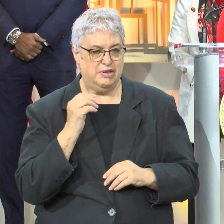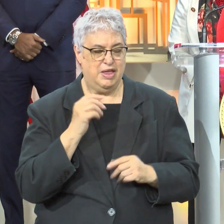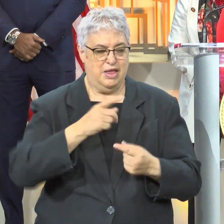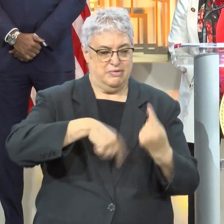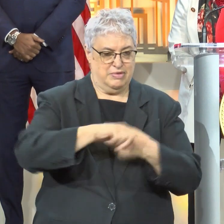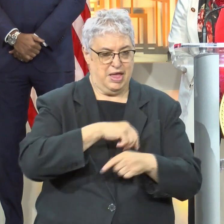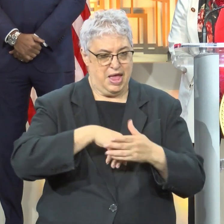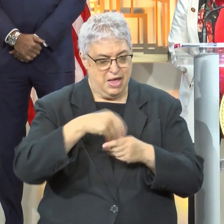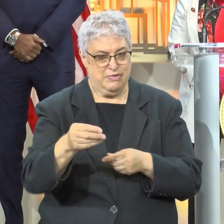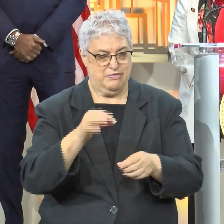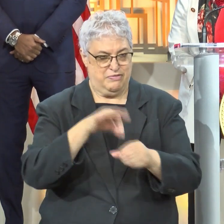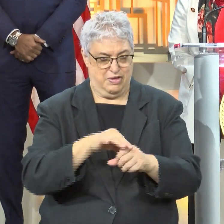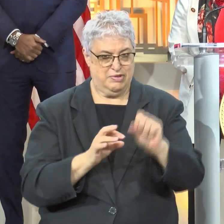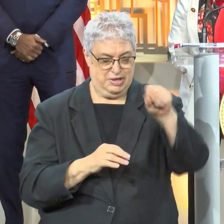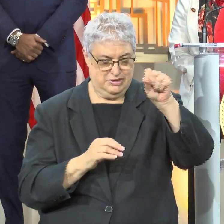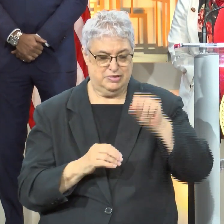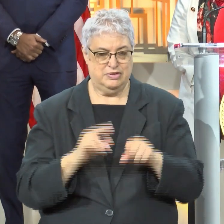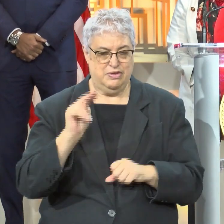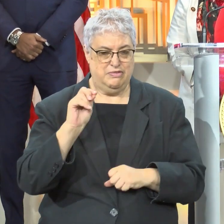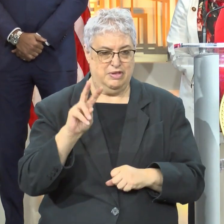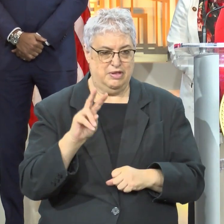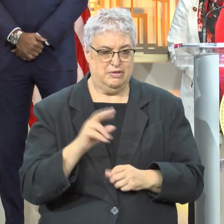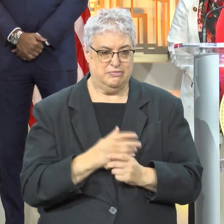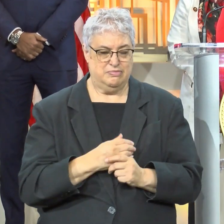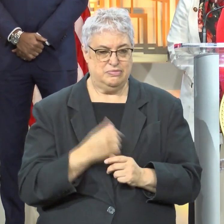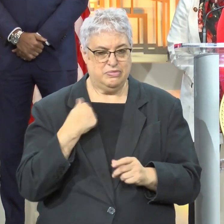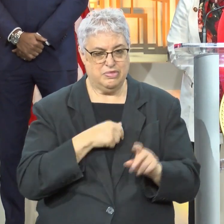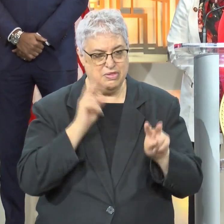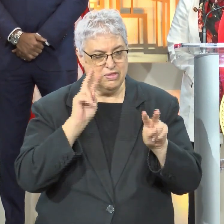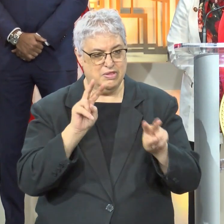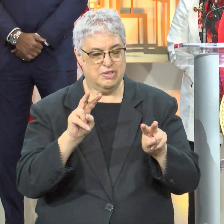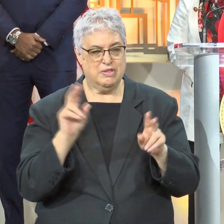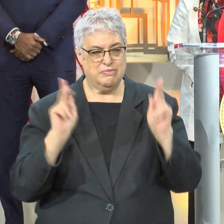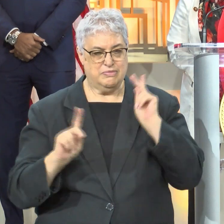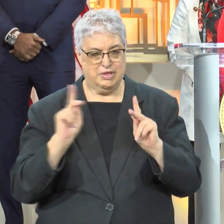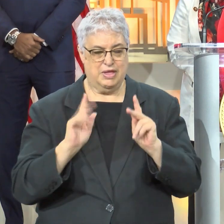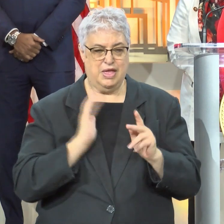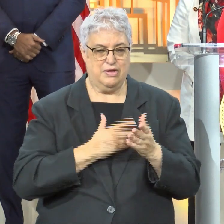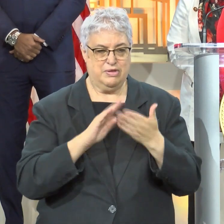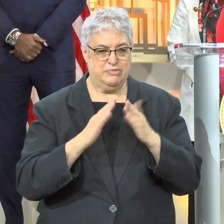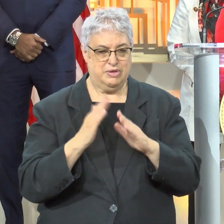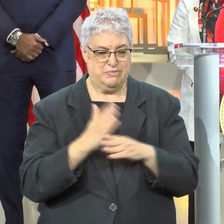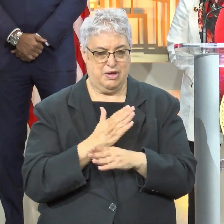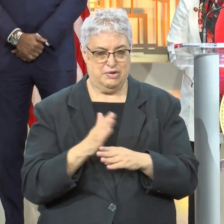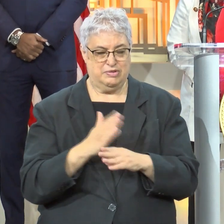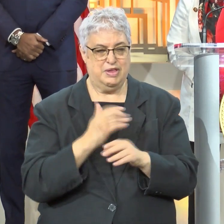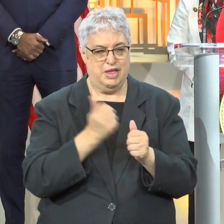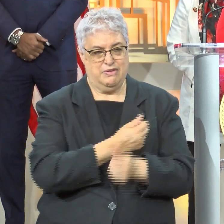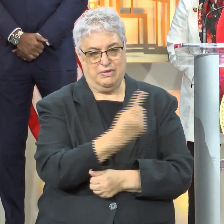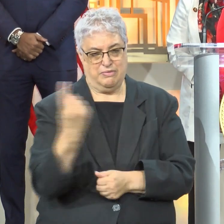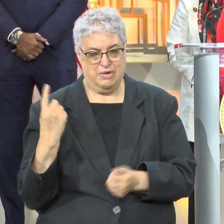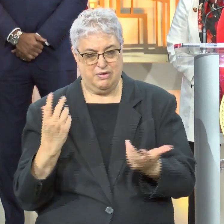around you to come out and vote this November. Mi Familia Vota looks forward to working with our local officials and our community partners and ensure that every